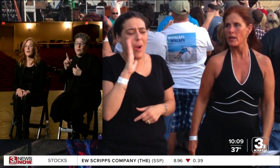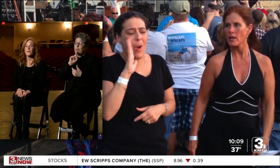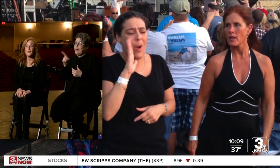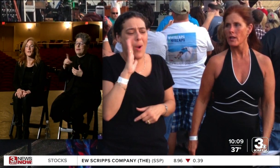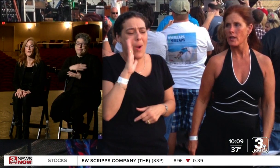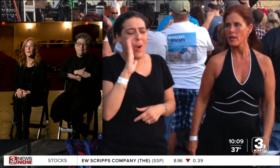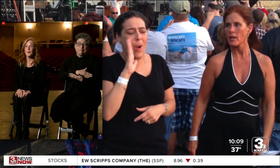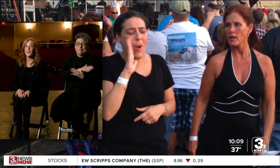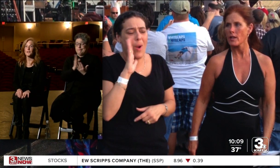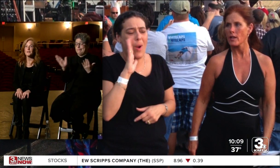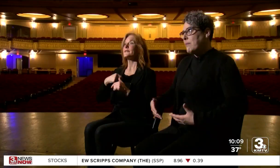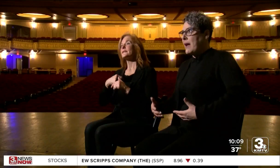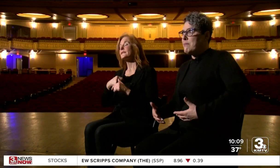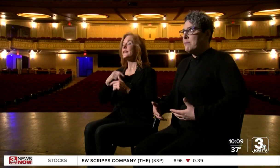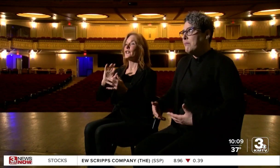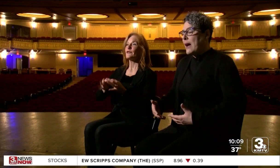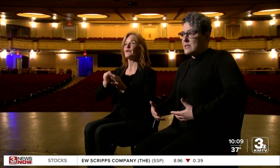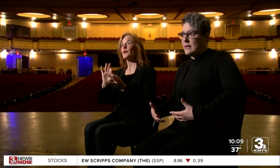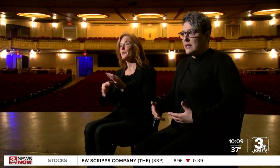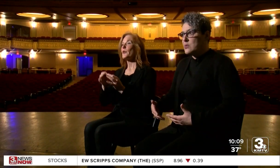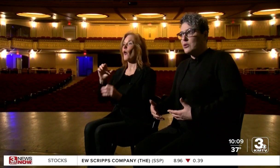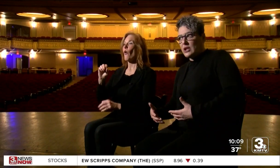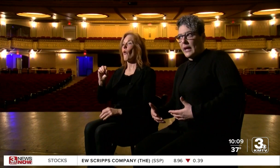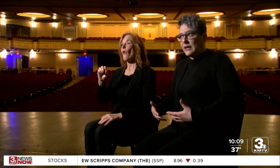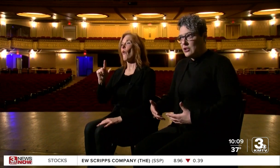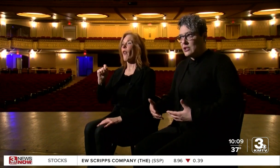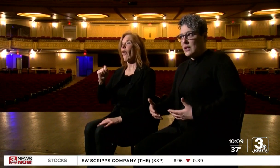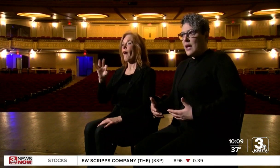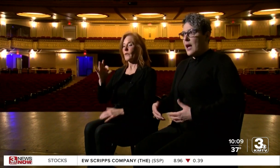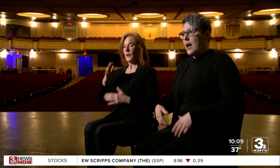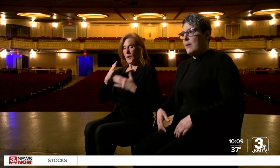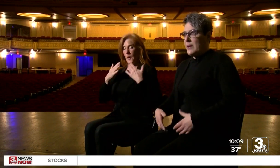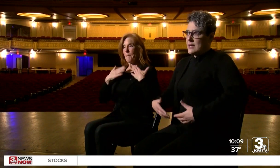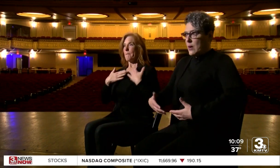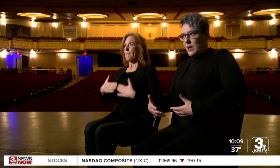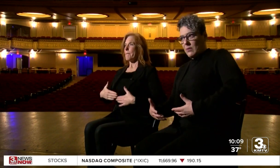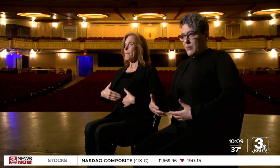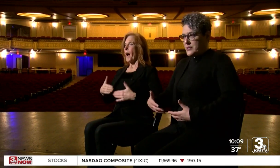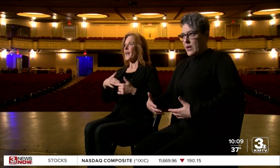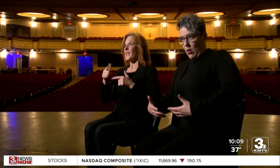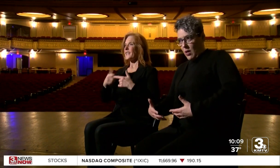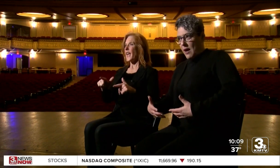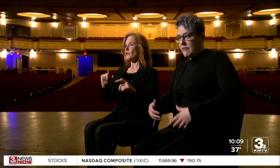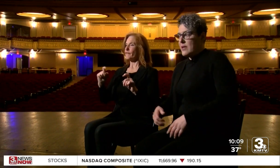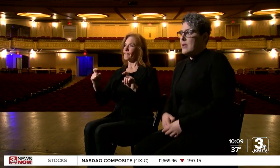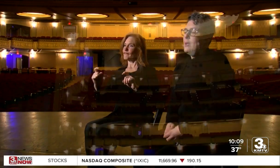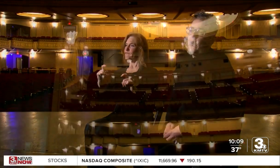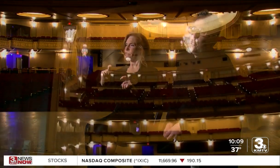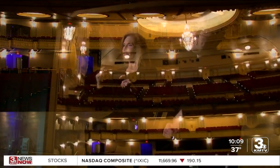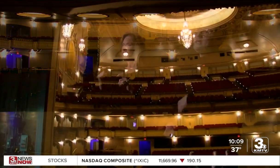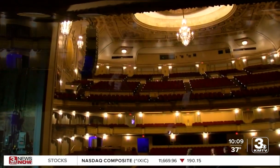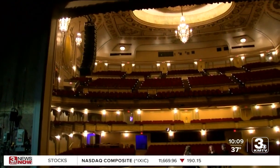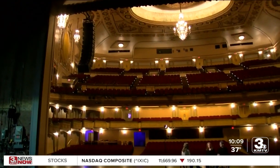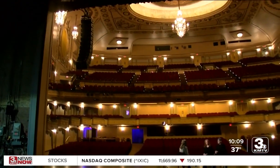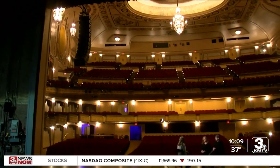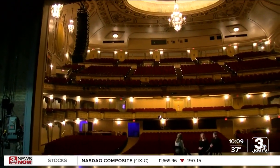about everything you can imagine. My bounciness will change because I want to represent Olaf. As American Sign Language